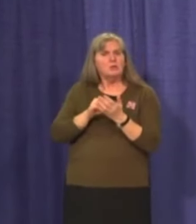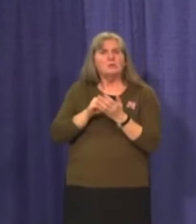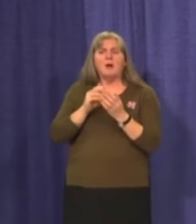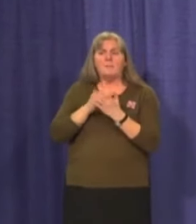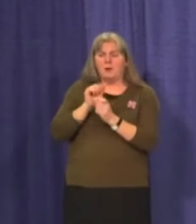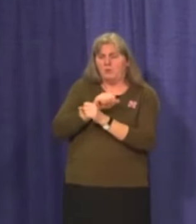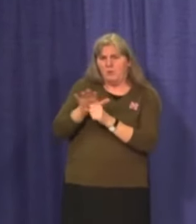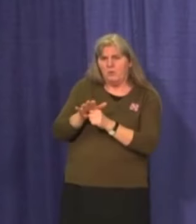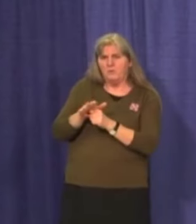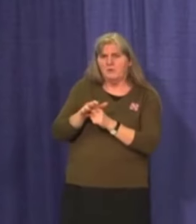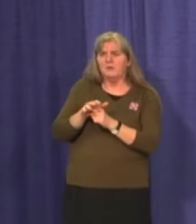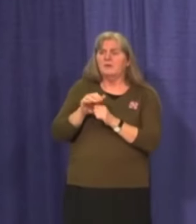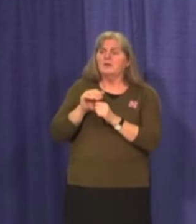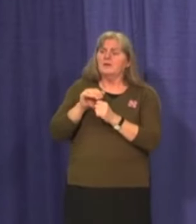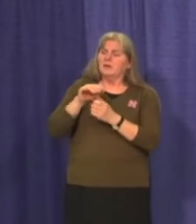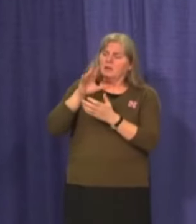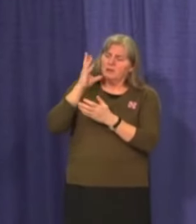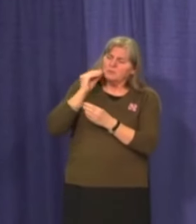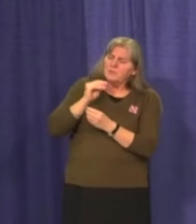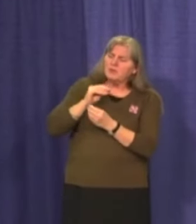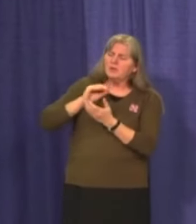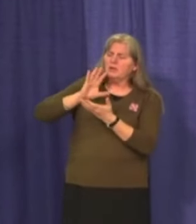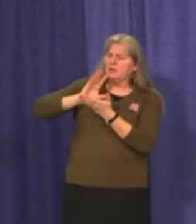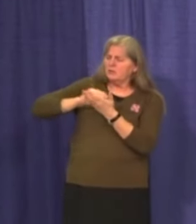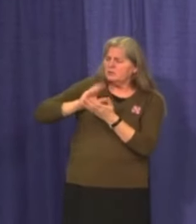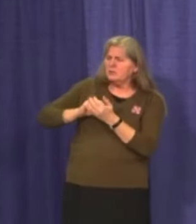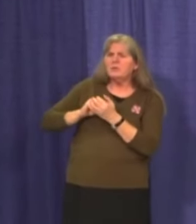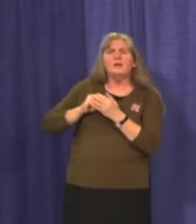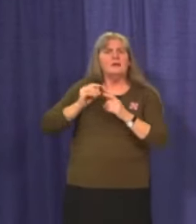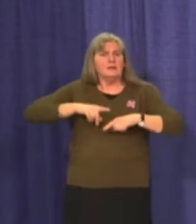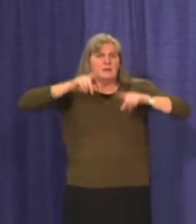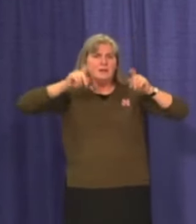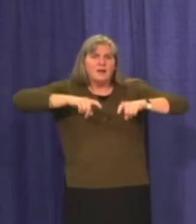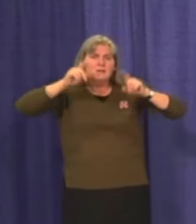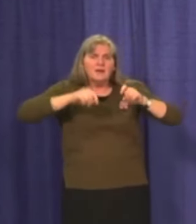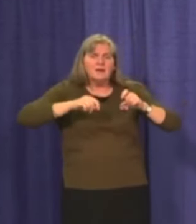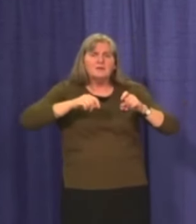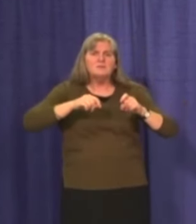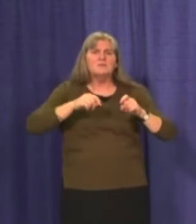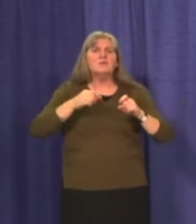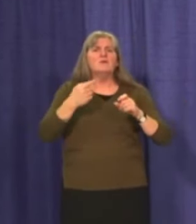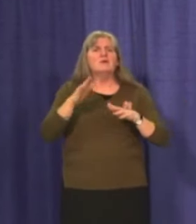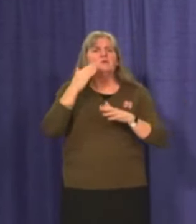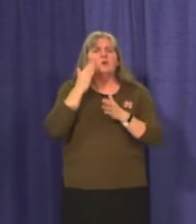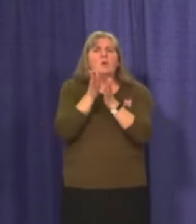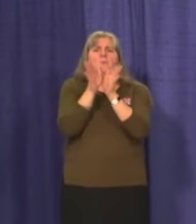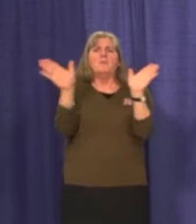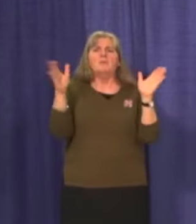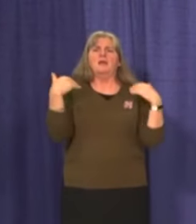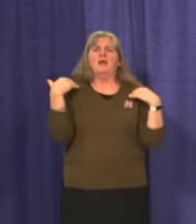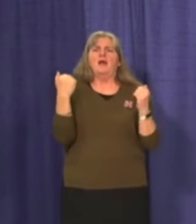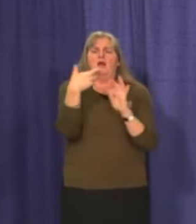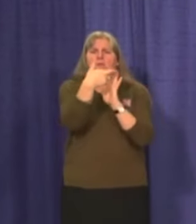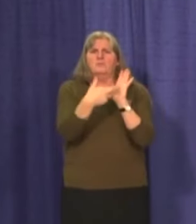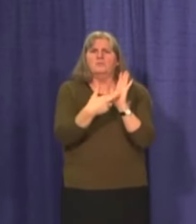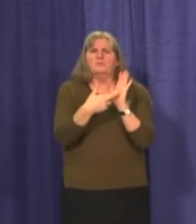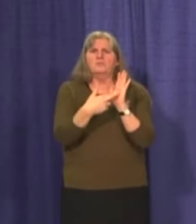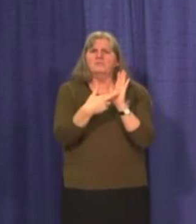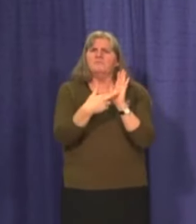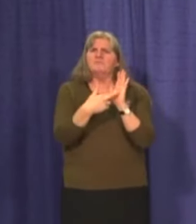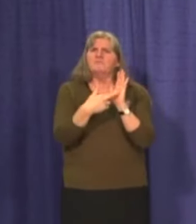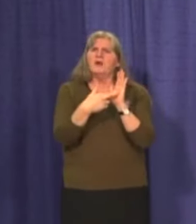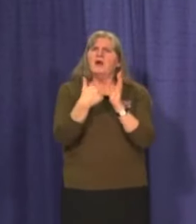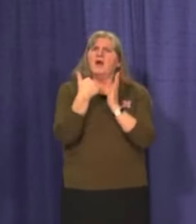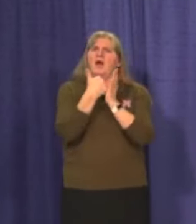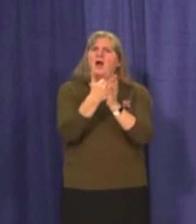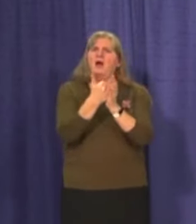We can test for it. We know what public health measures work. And perhaps most